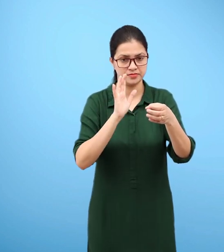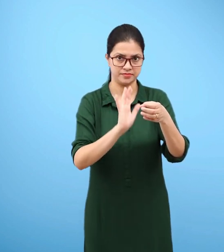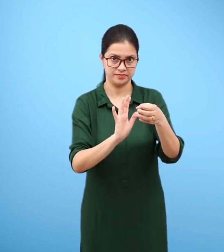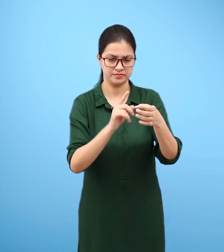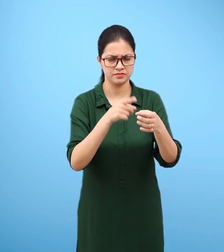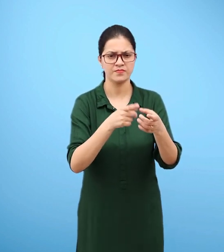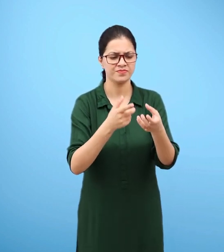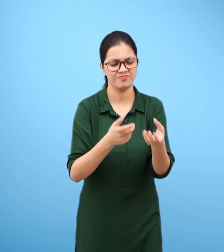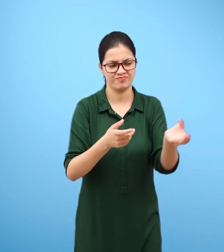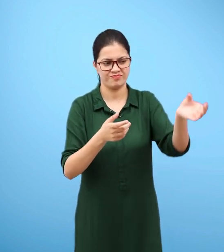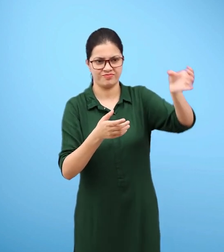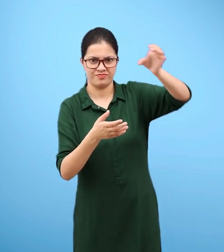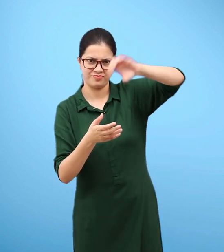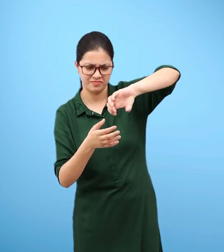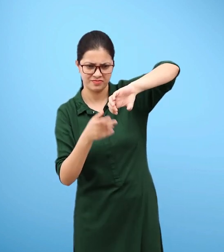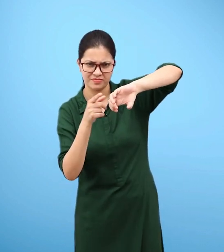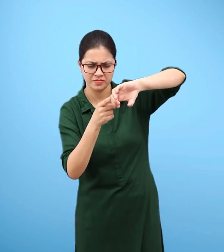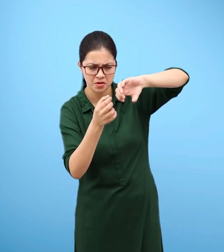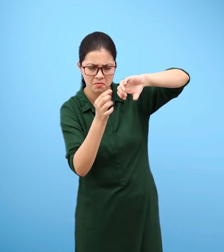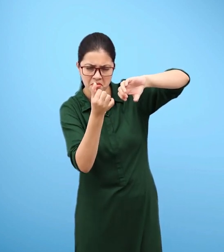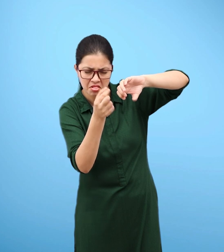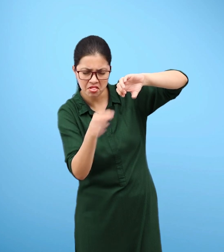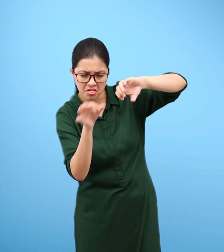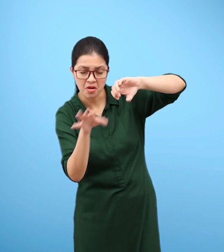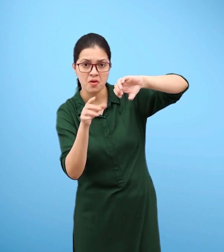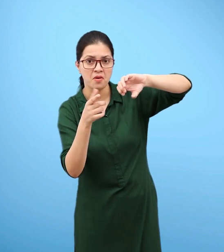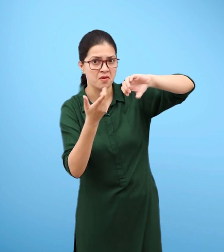Turn it upside down. Is something inside it now?